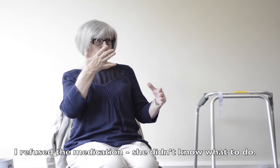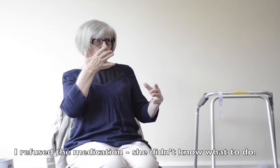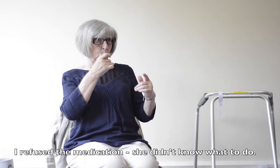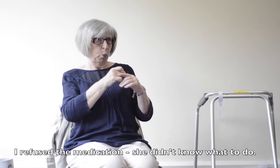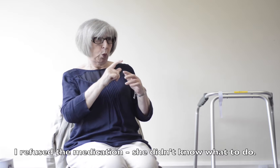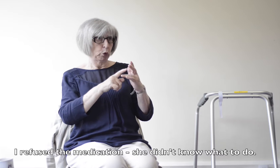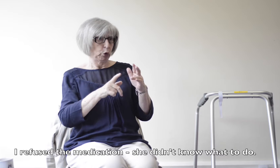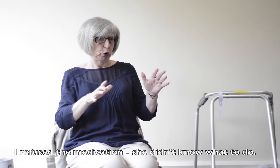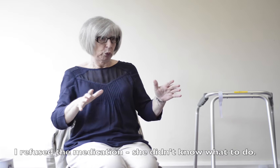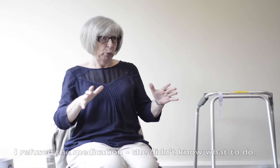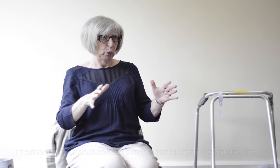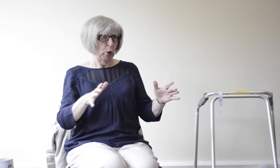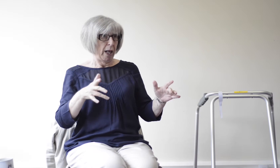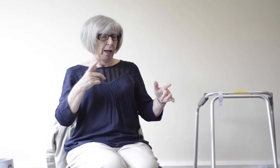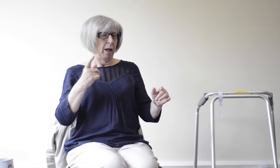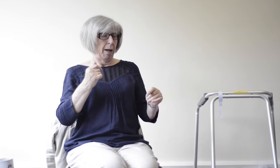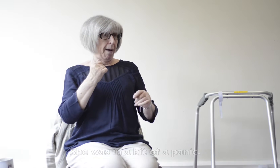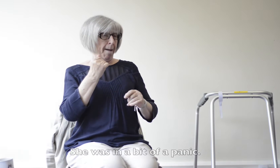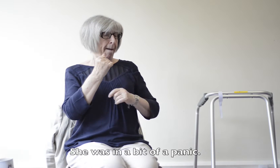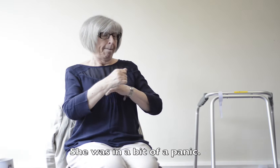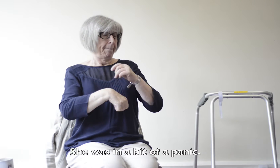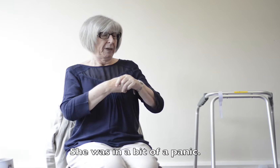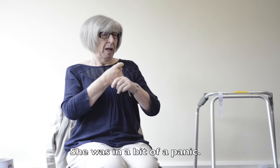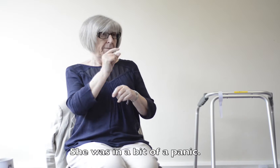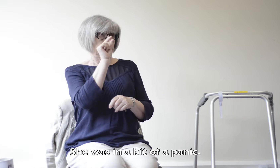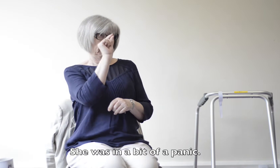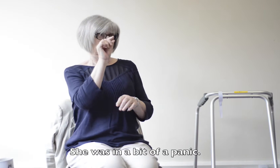She became very panicked at that response.